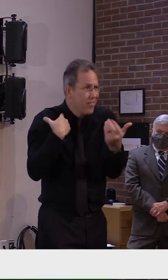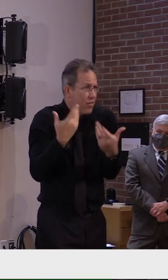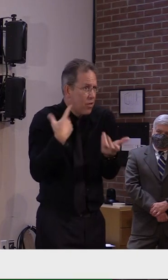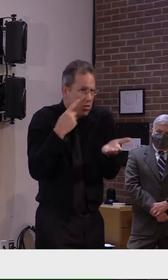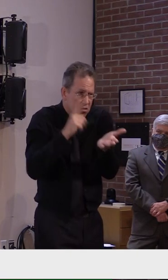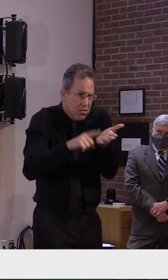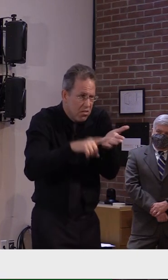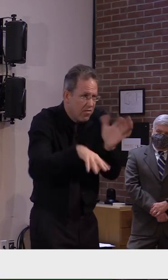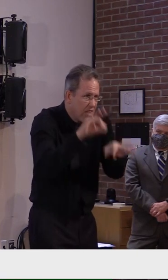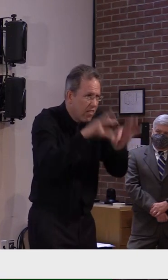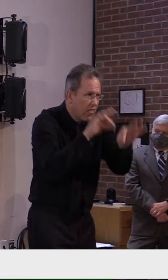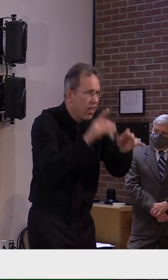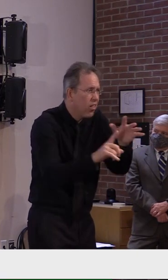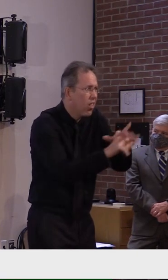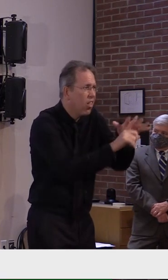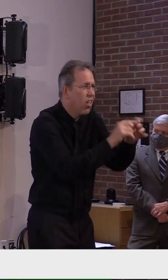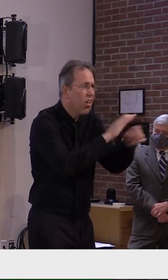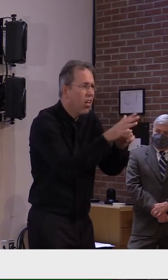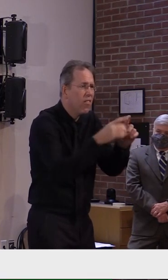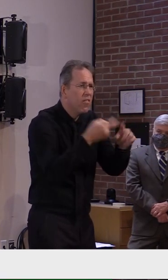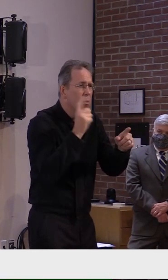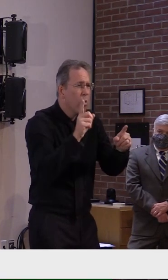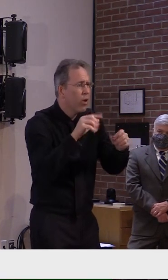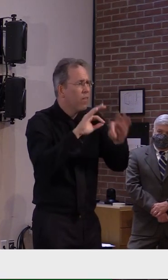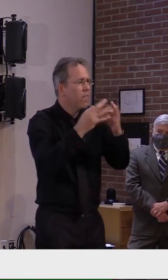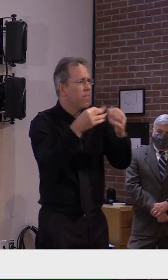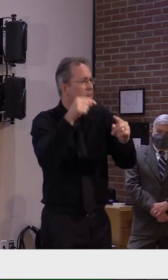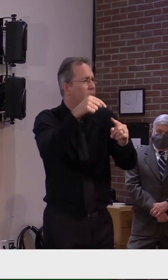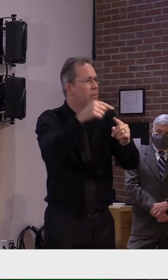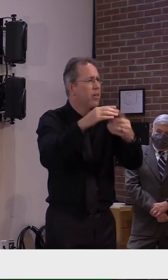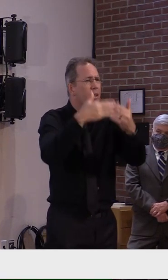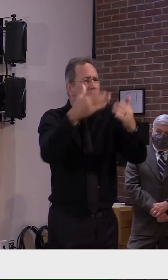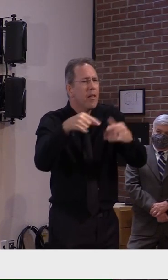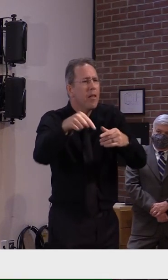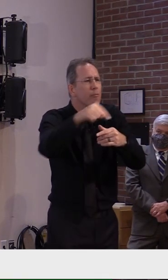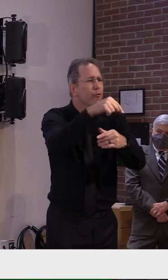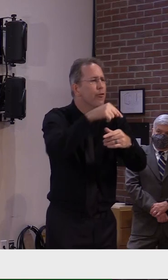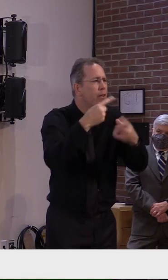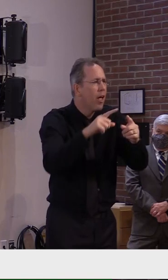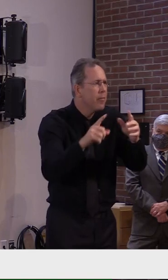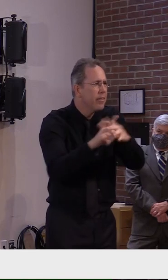that's, that's, that's I mean, that's, that's what we've been talking about.